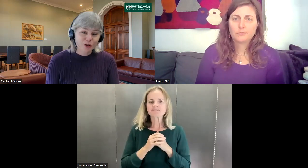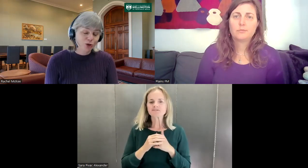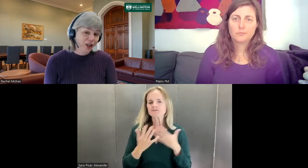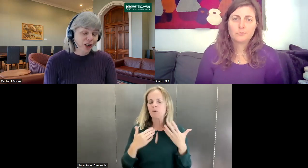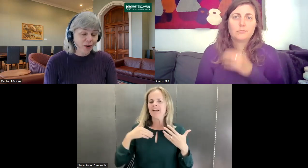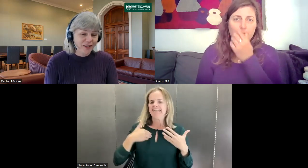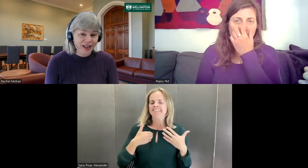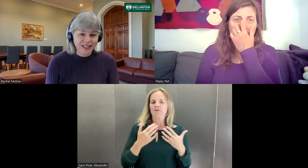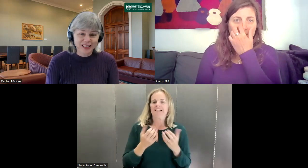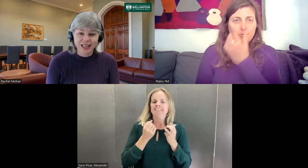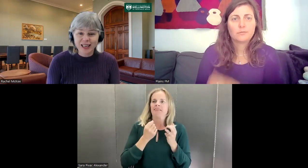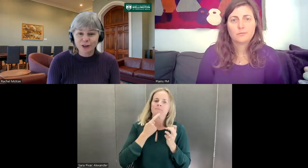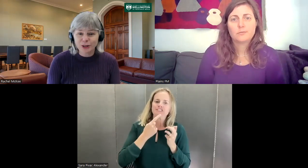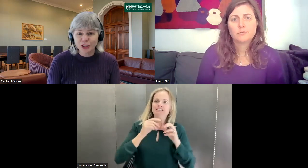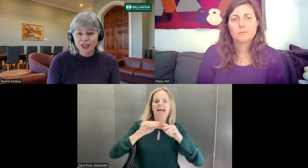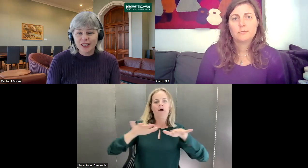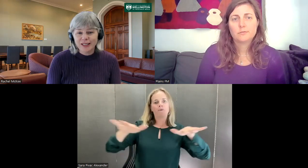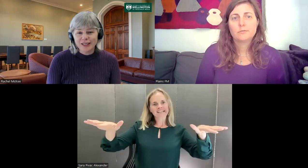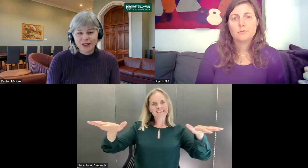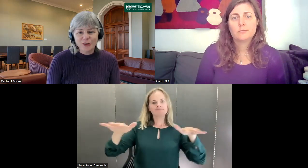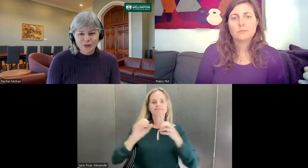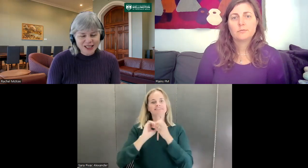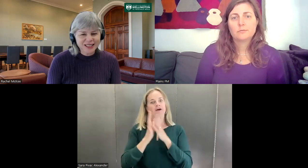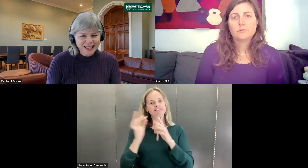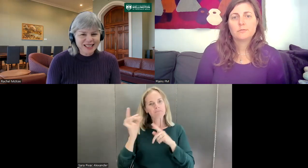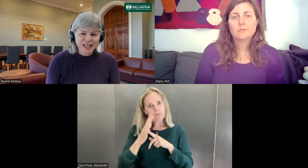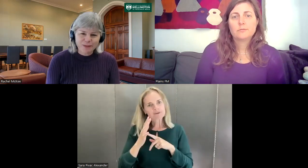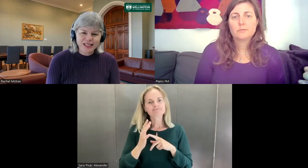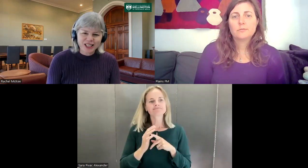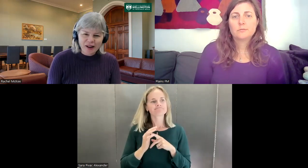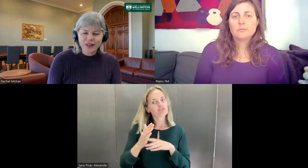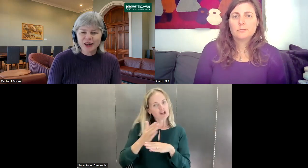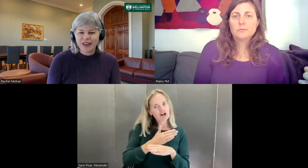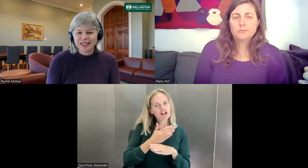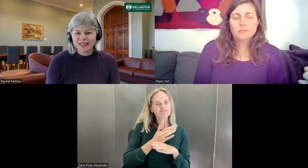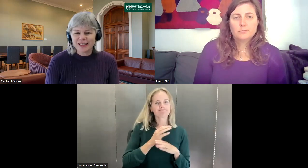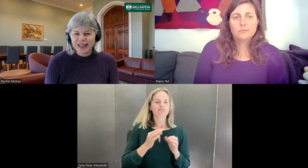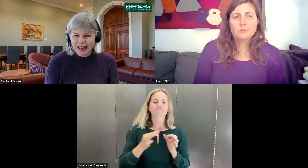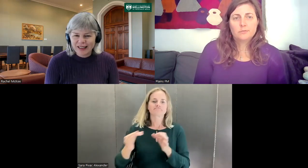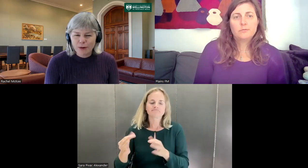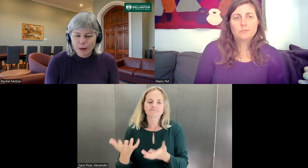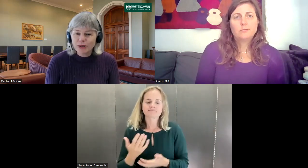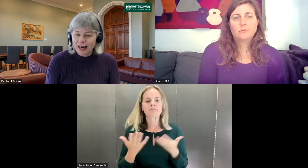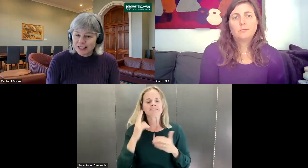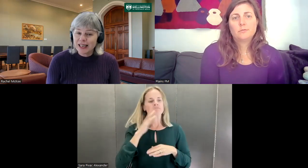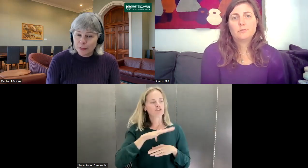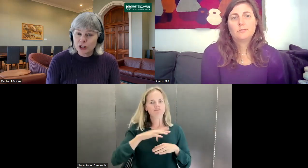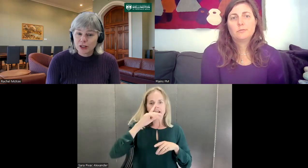children can go and have access to sign language. So we still need to get the message out there and for people to understand that it's